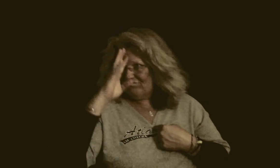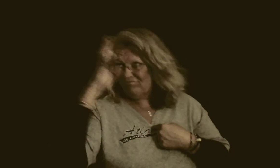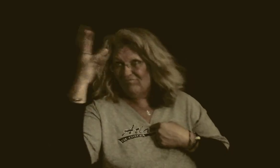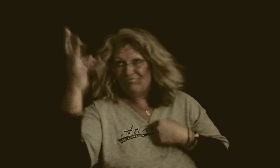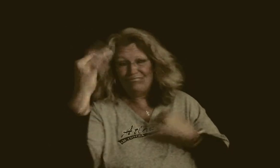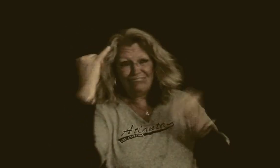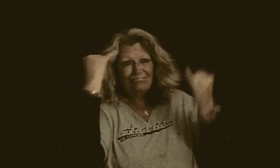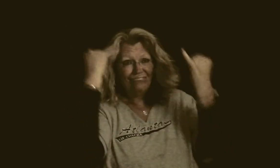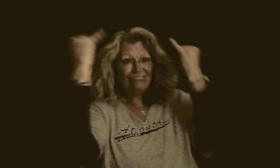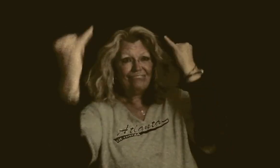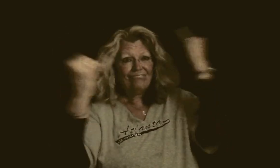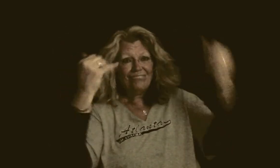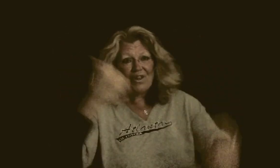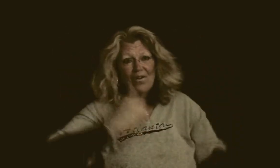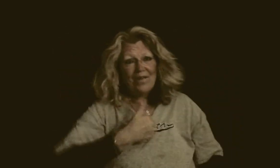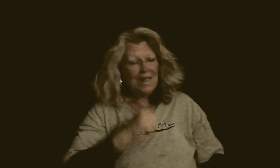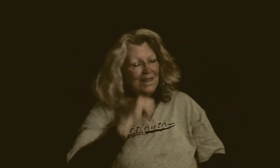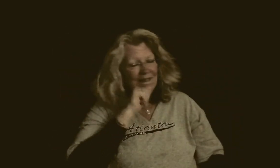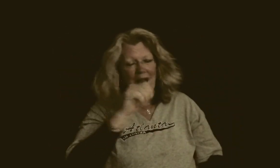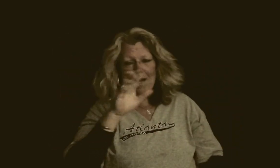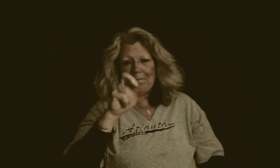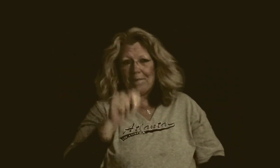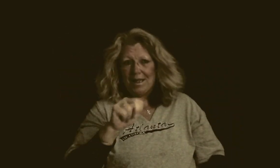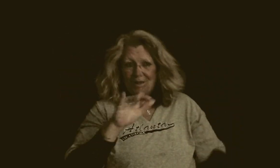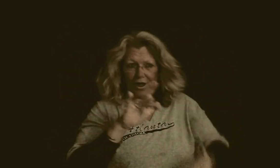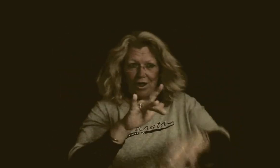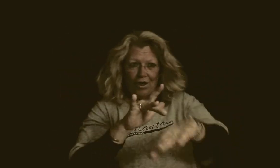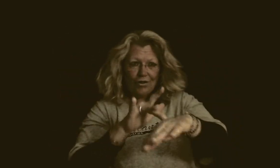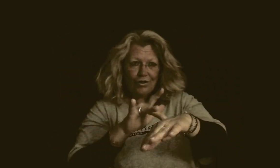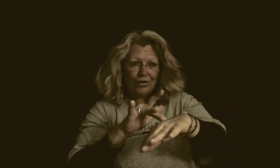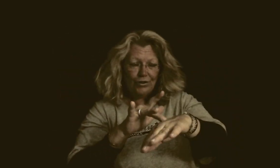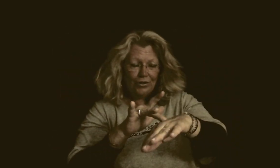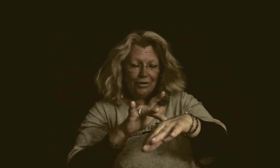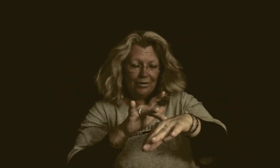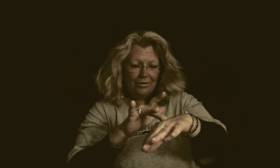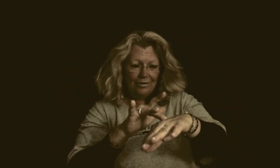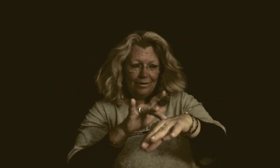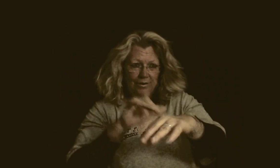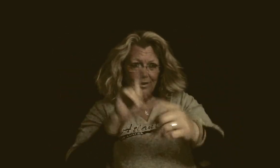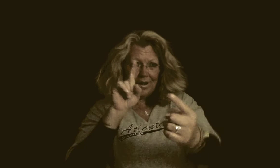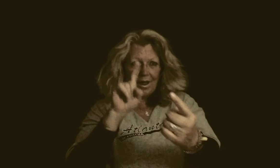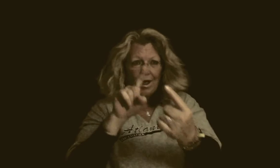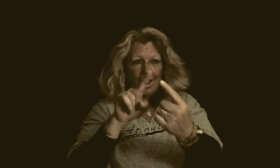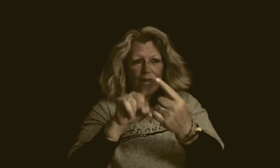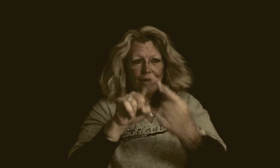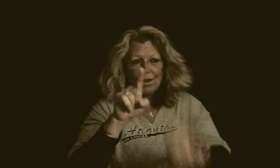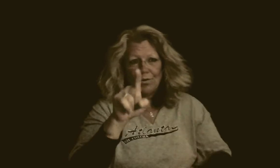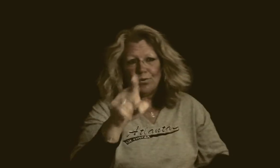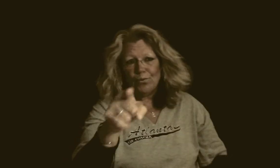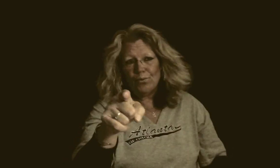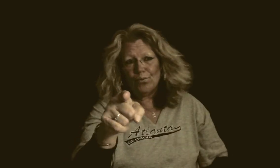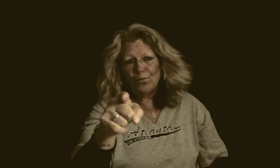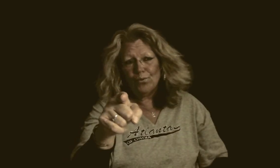Illusionary self had not been touched Until you